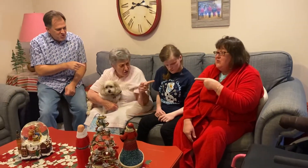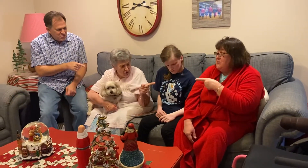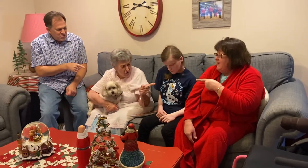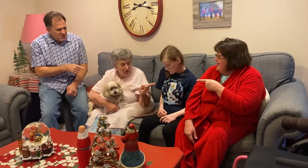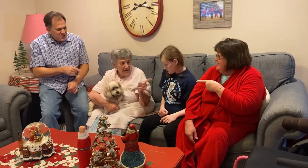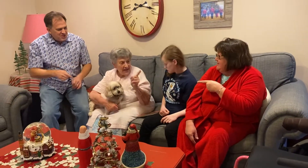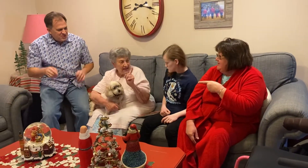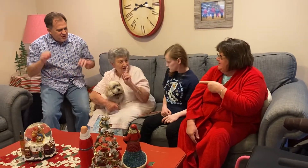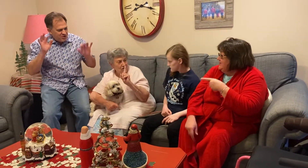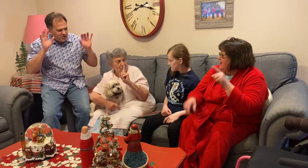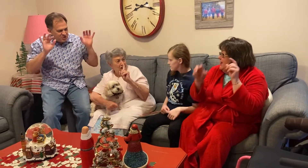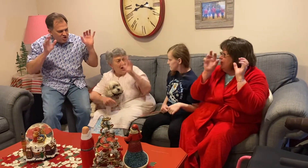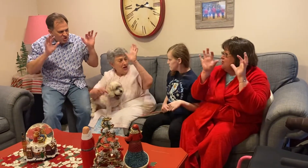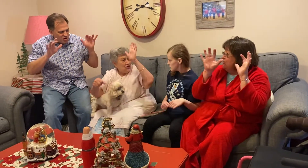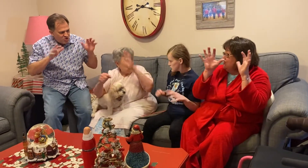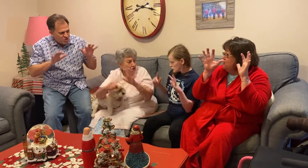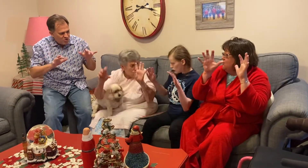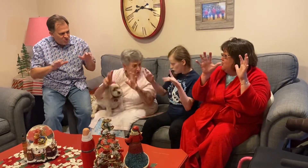into a ghoul.